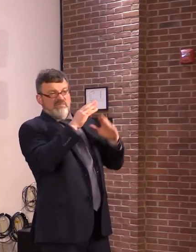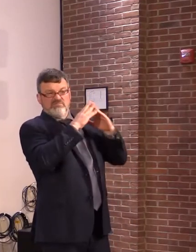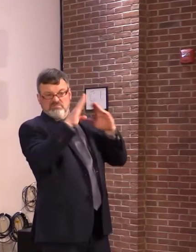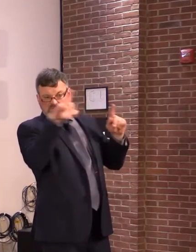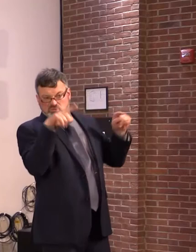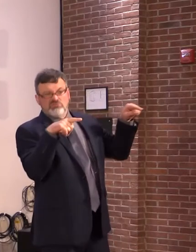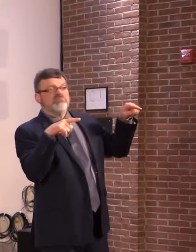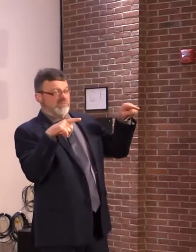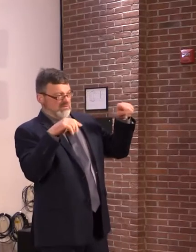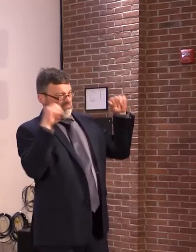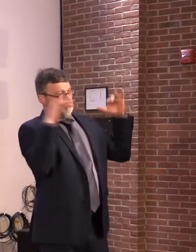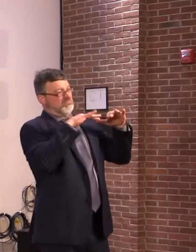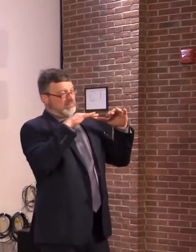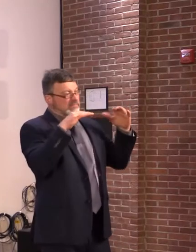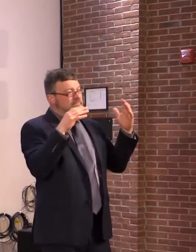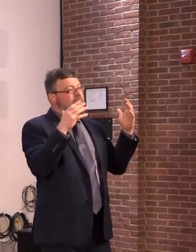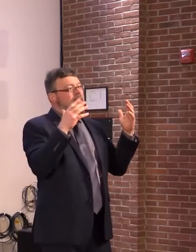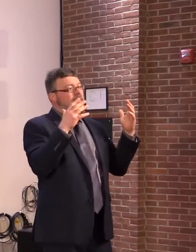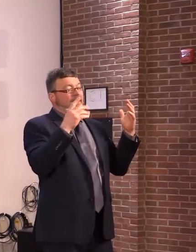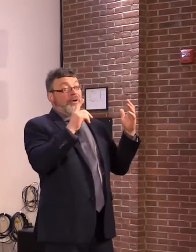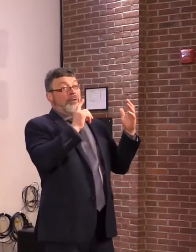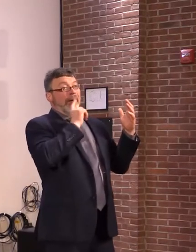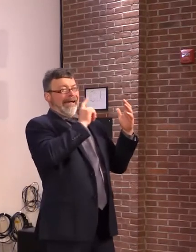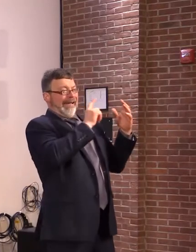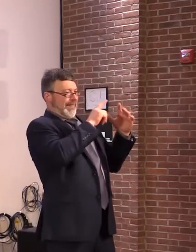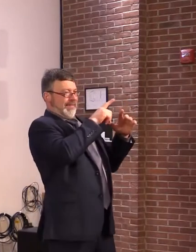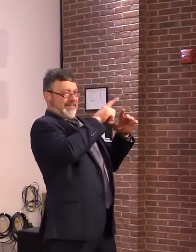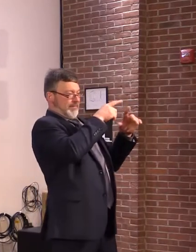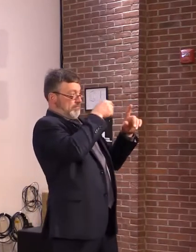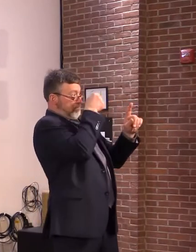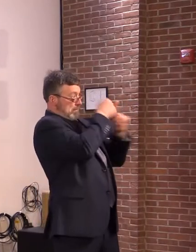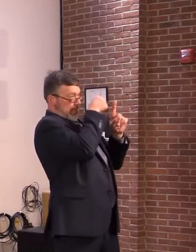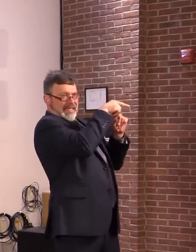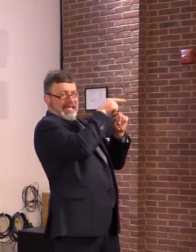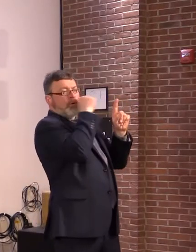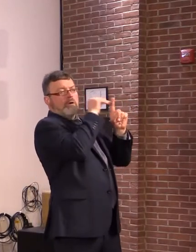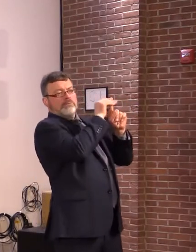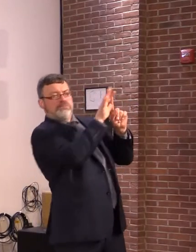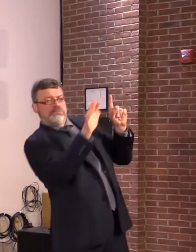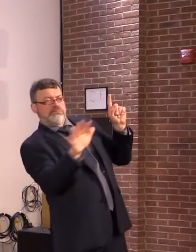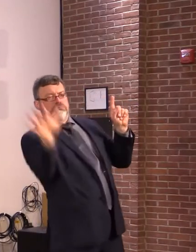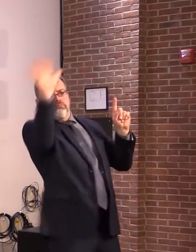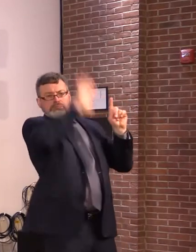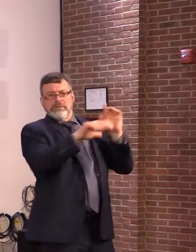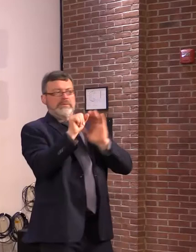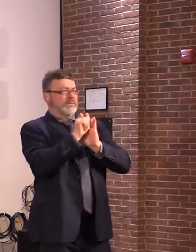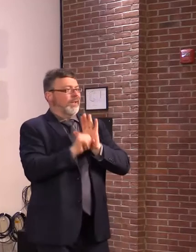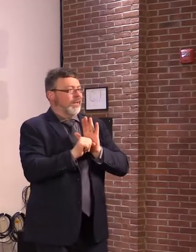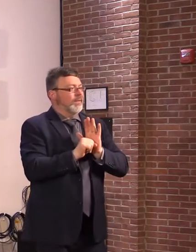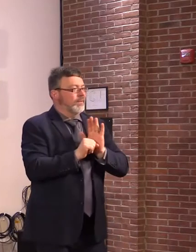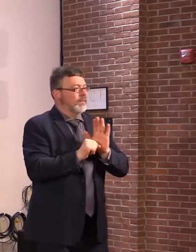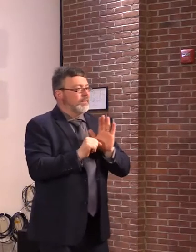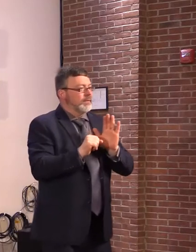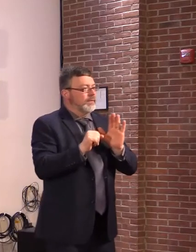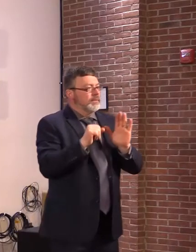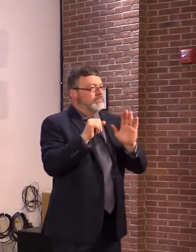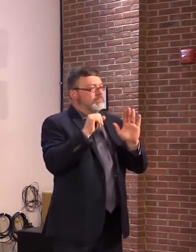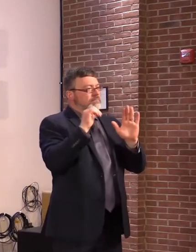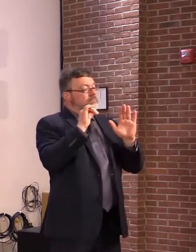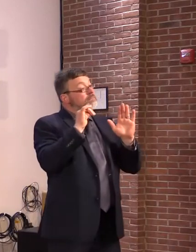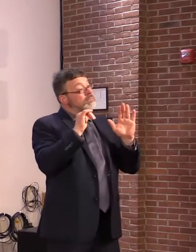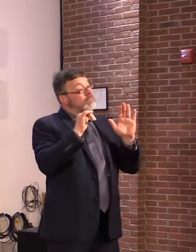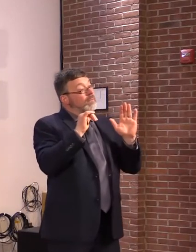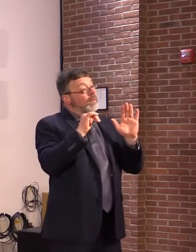that would have a ripple effect across the whole county. So it's really about timing. I don't think